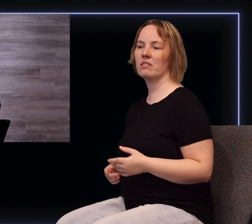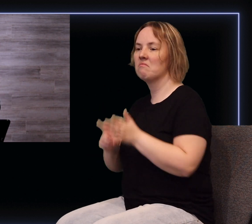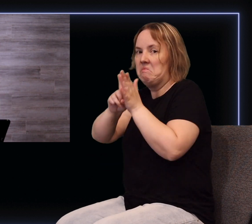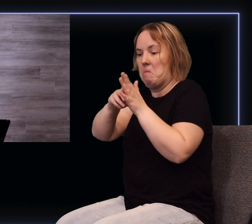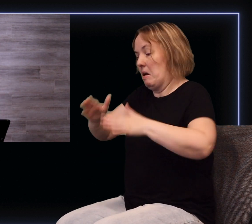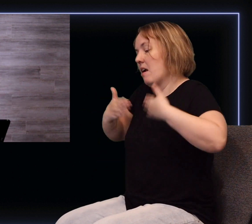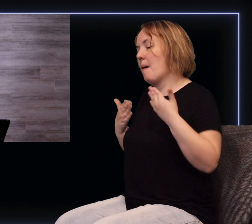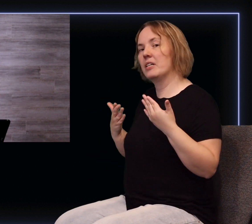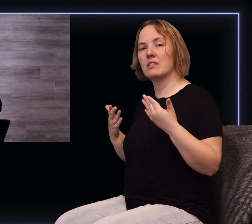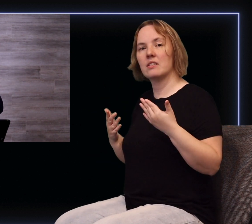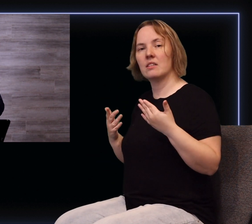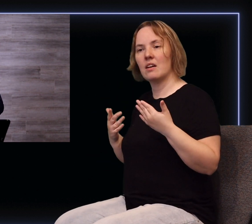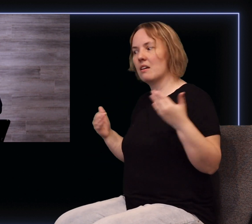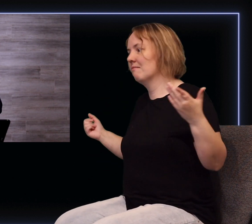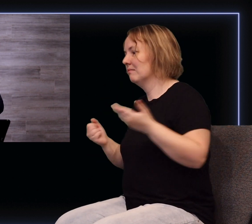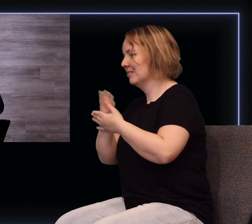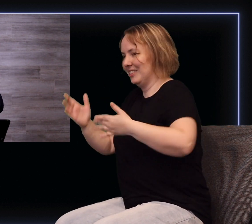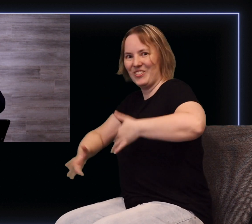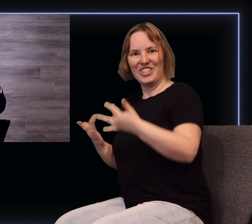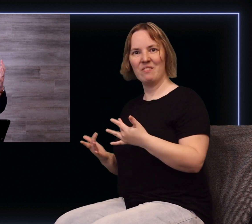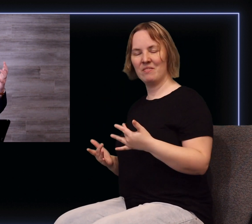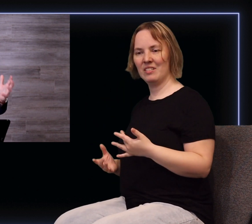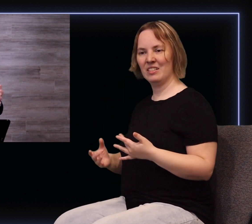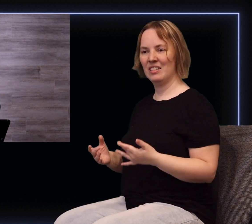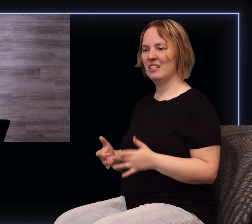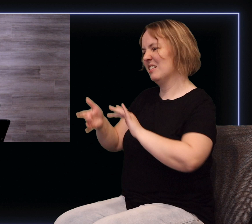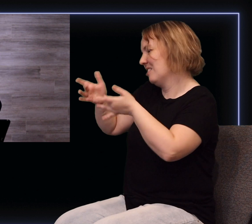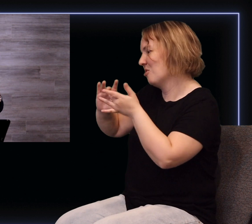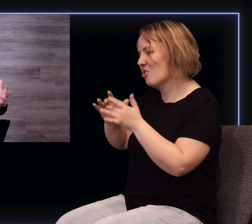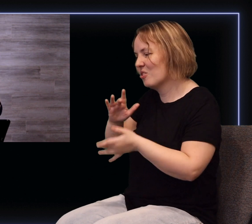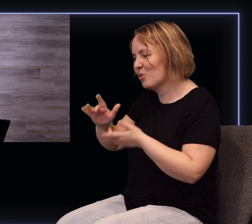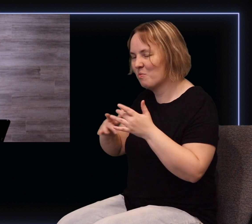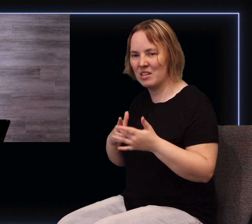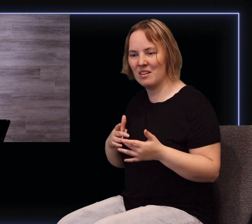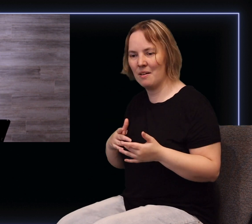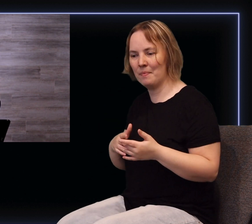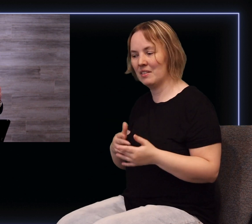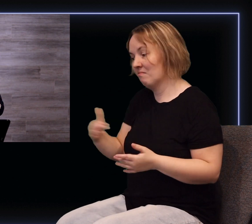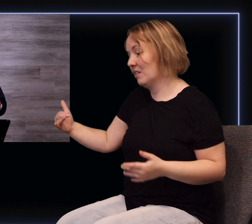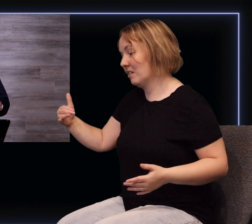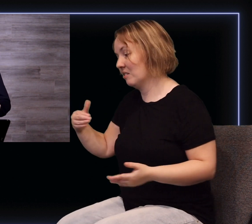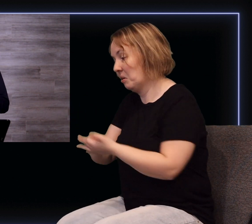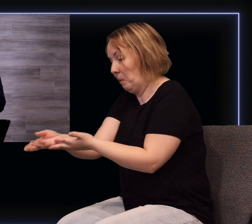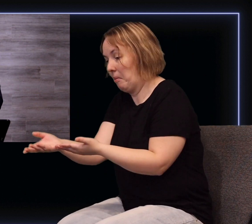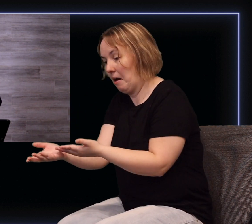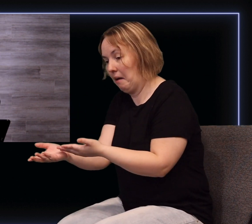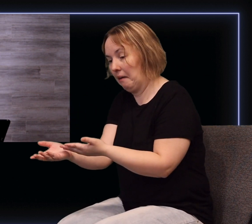thrill whether it's social media and likes and posts or just things that we purchase whatever it may be entertainment it's all about just